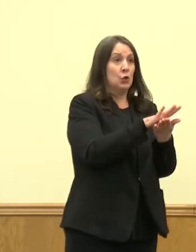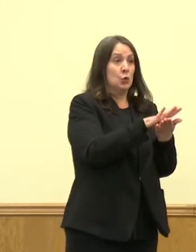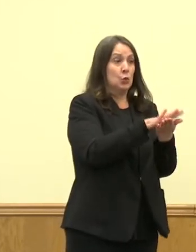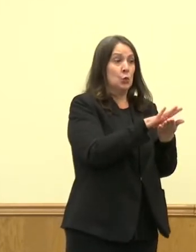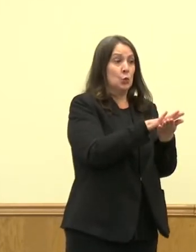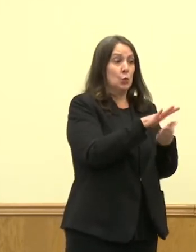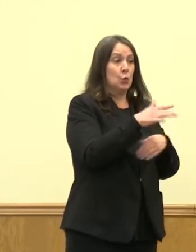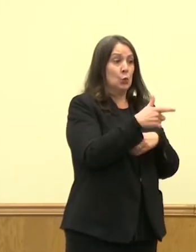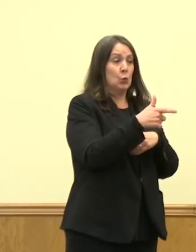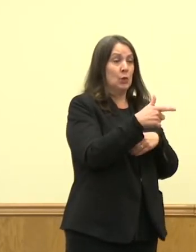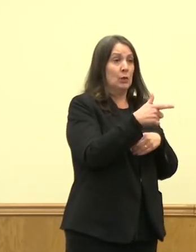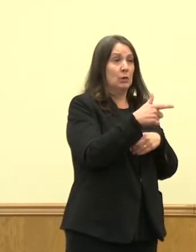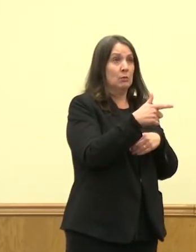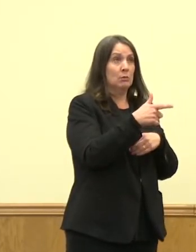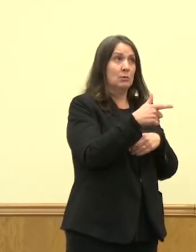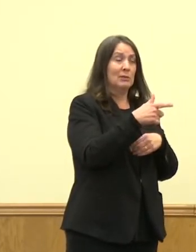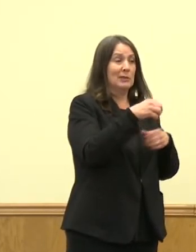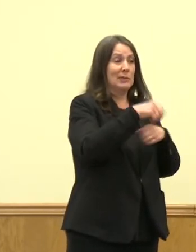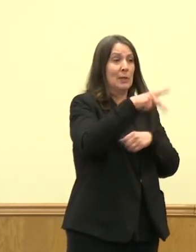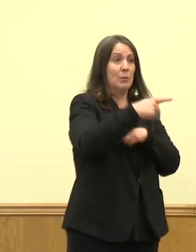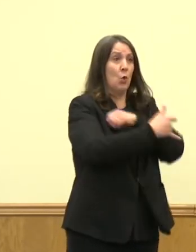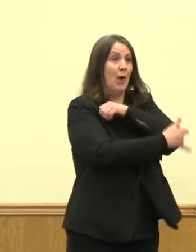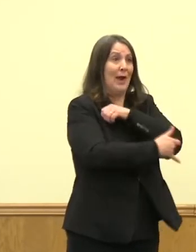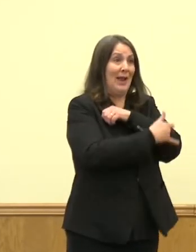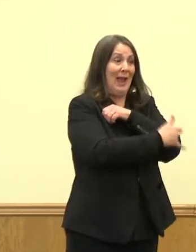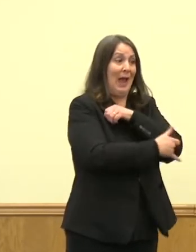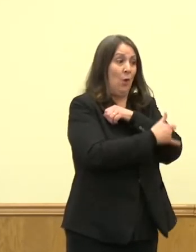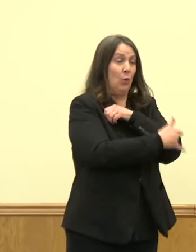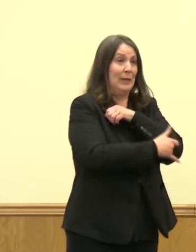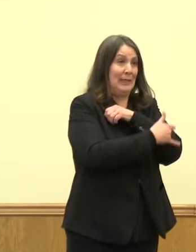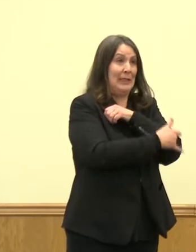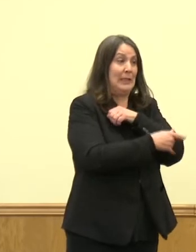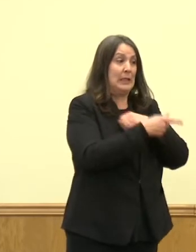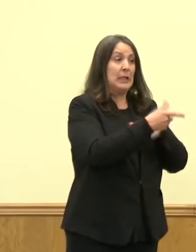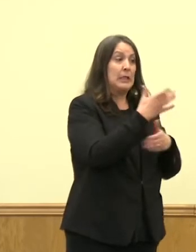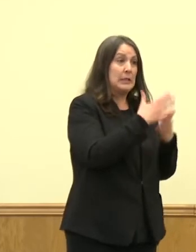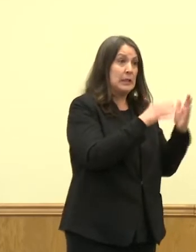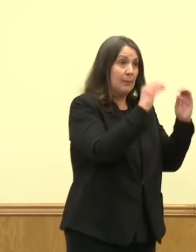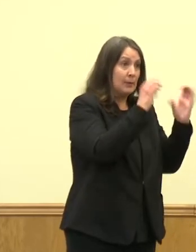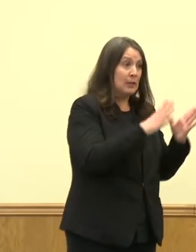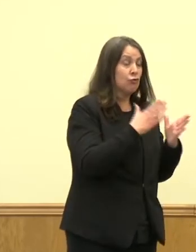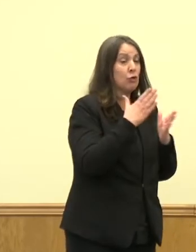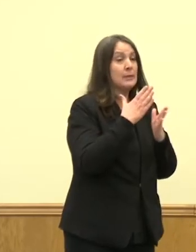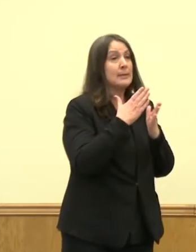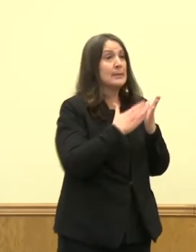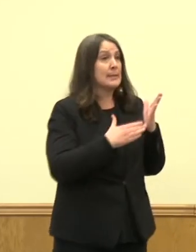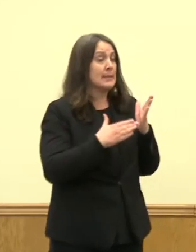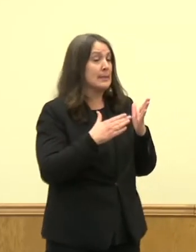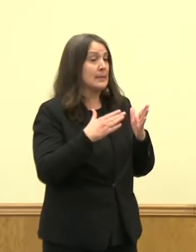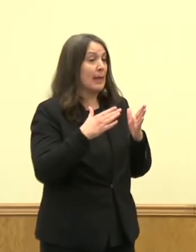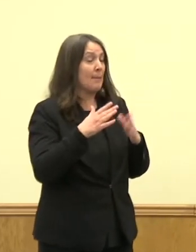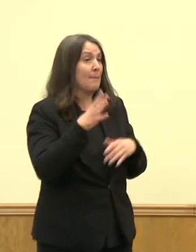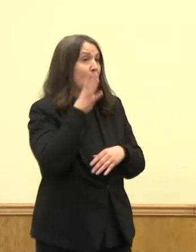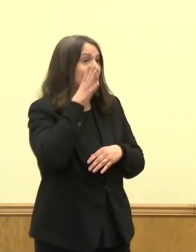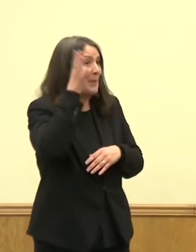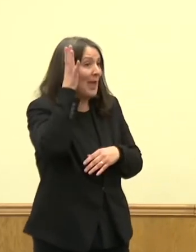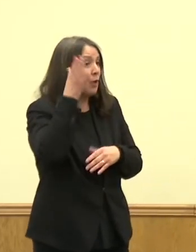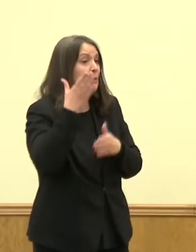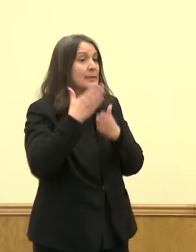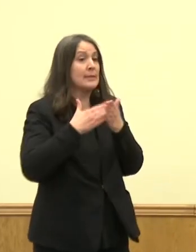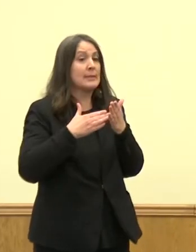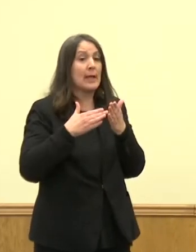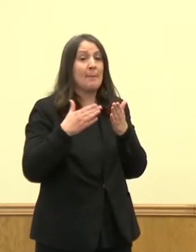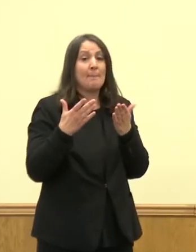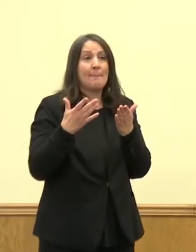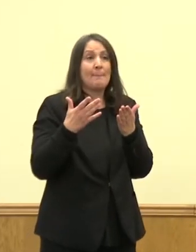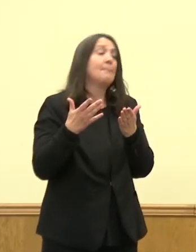whether it's from the parent point of view because they're representing their children or from the educator or staff member that works in the district. All